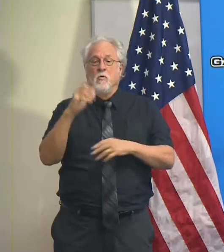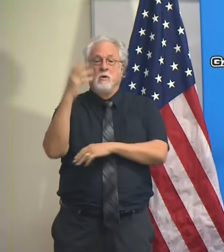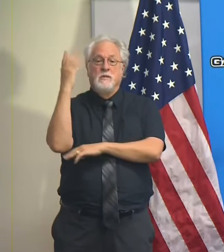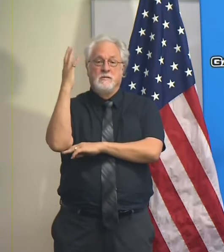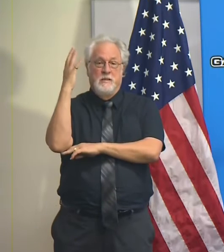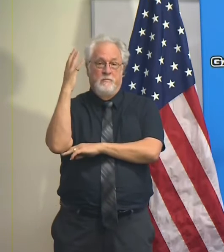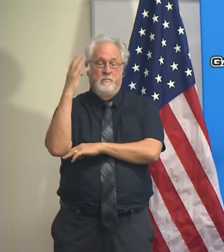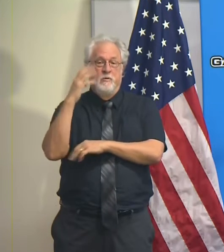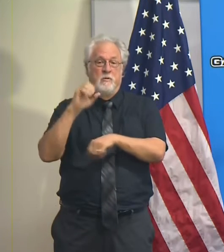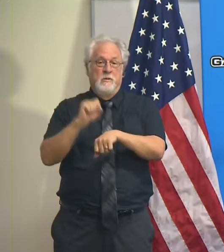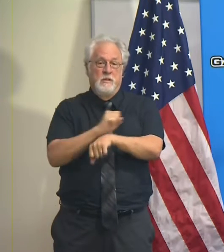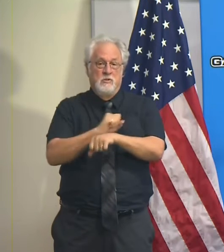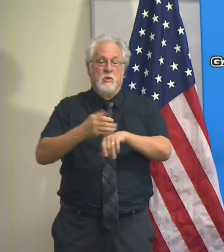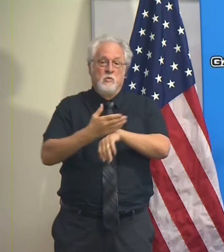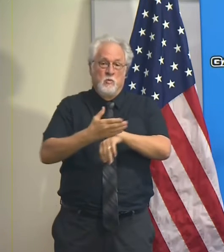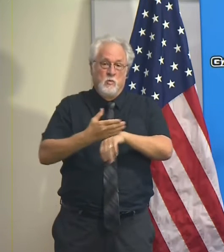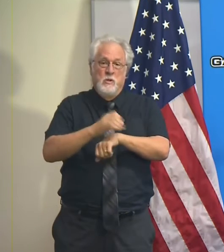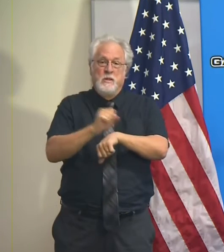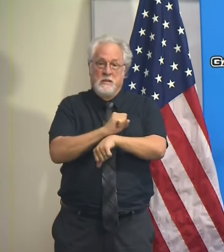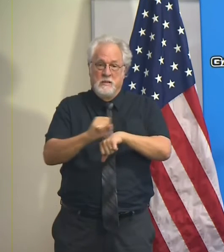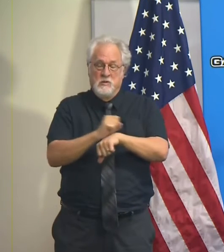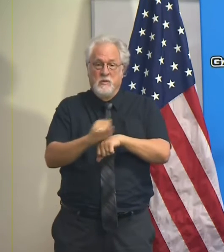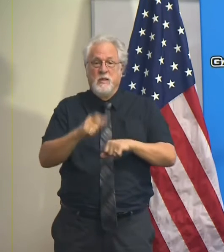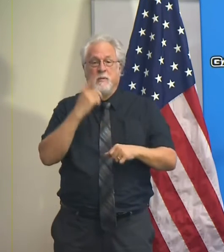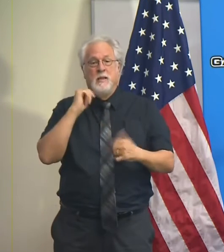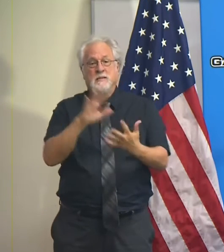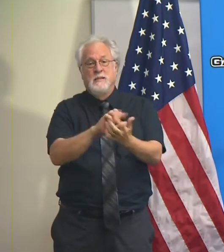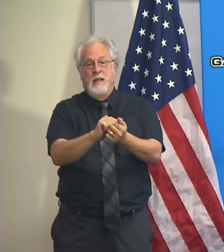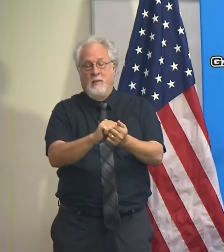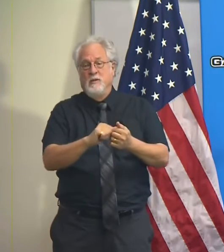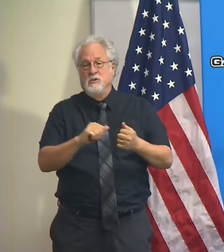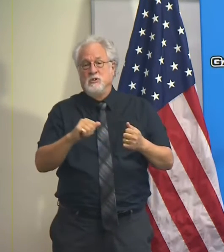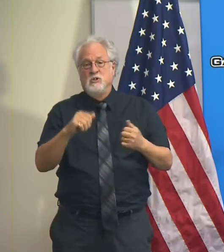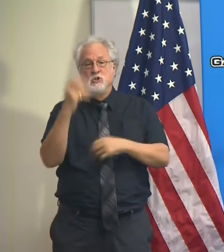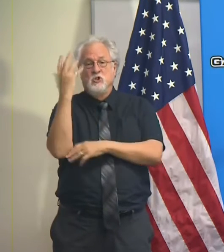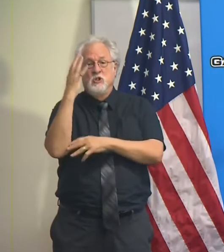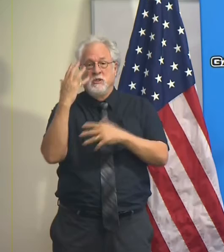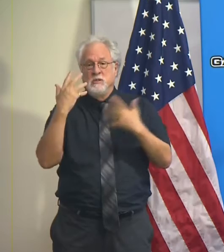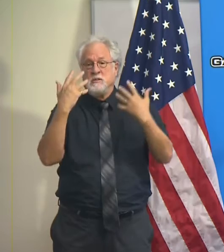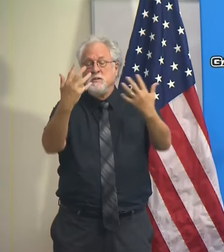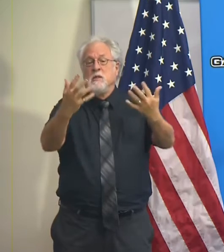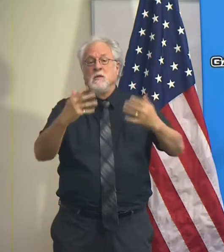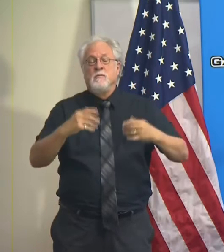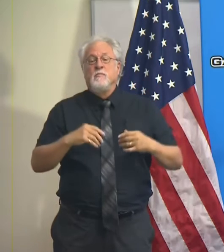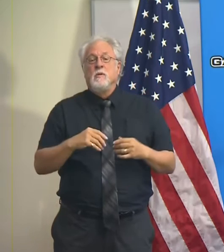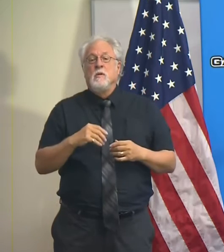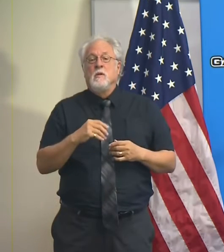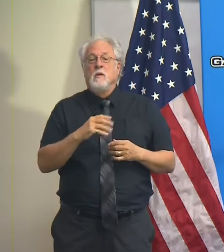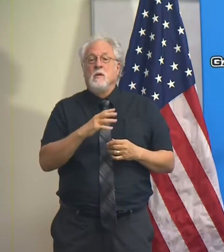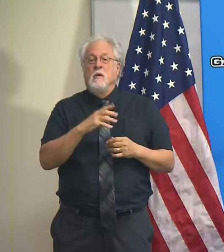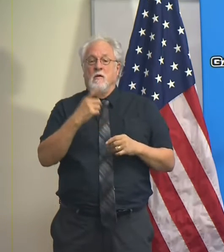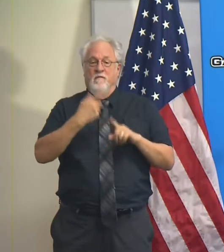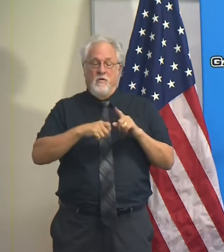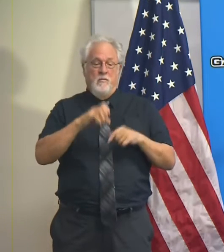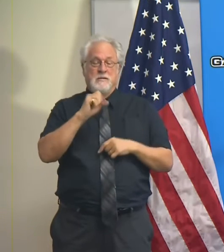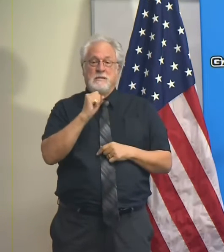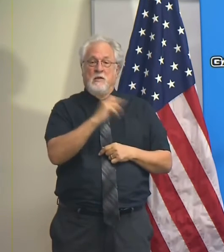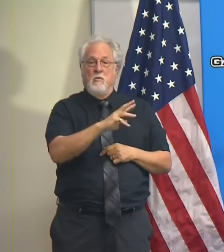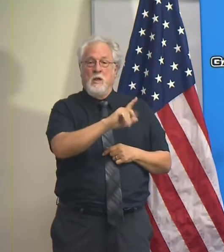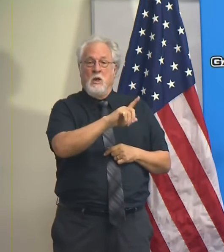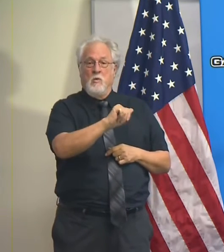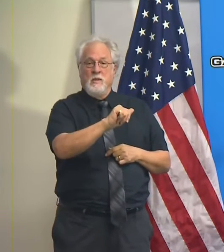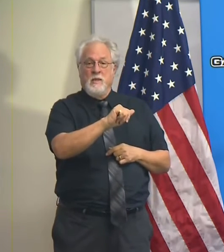industry due to damaged acres of timber to varying degrees from southwest